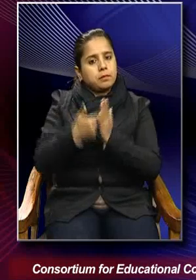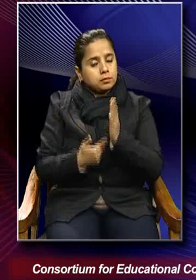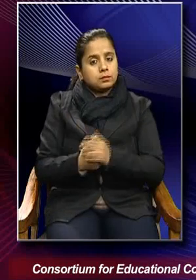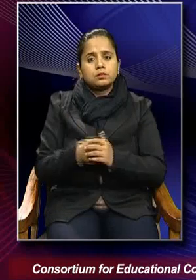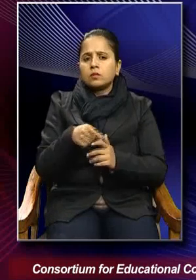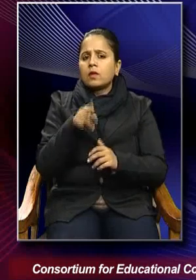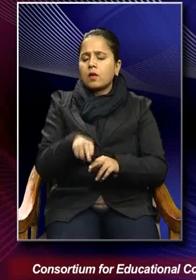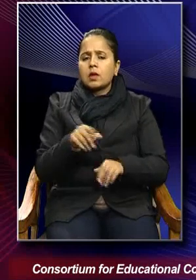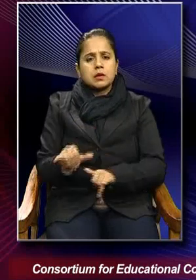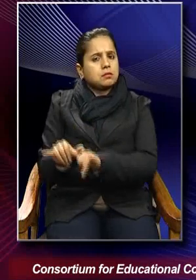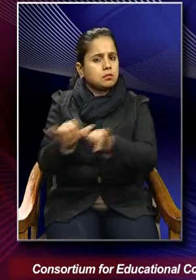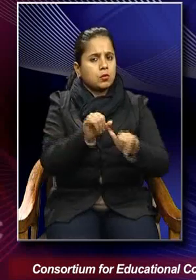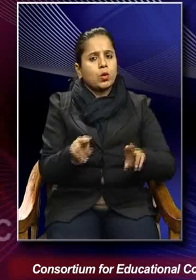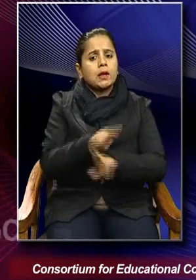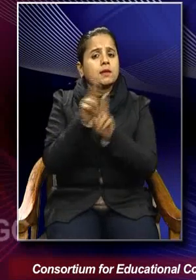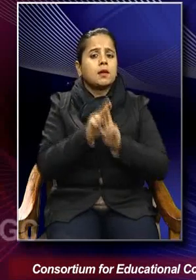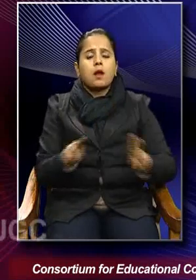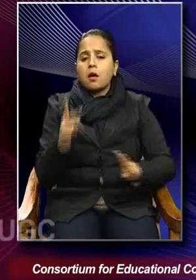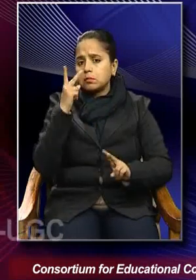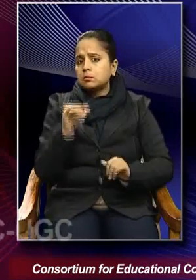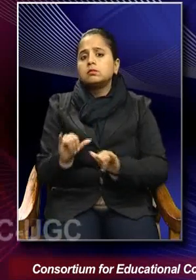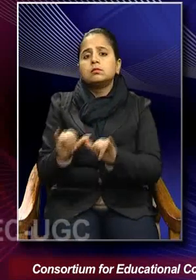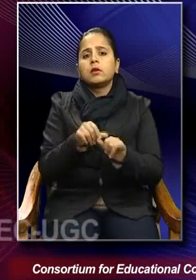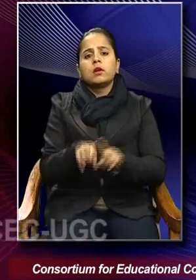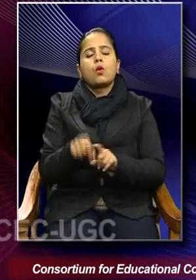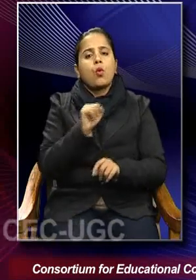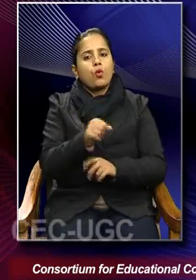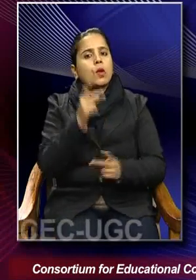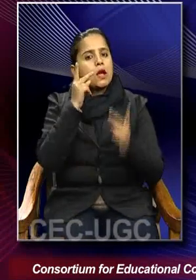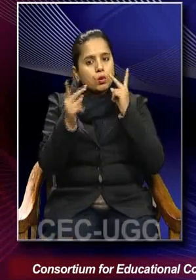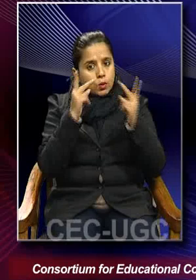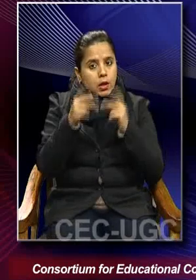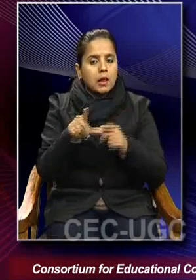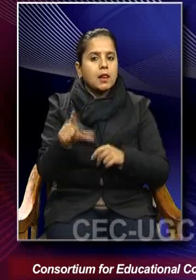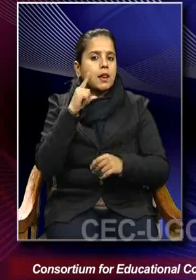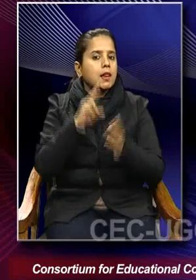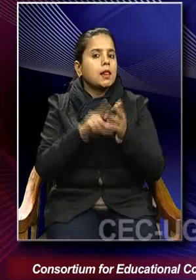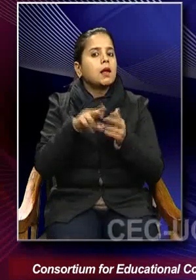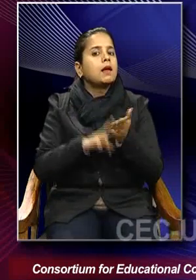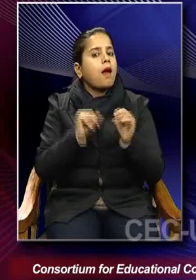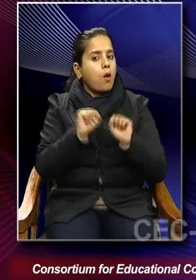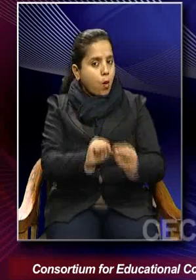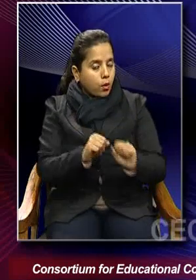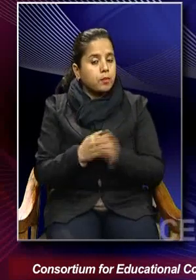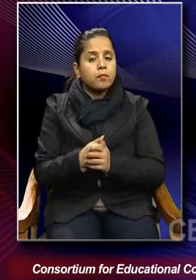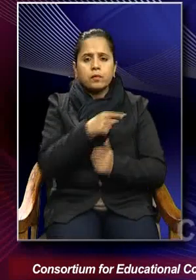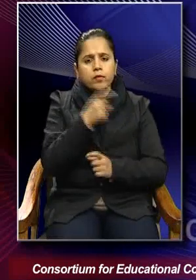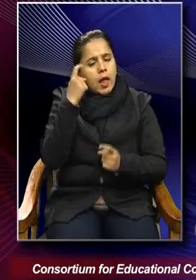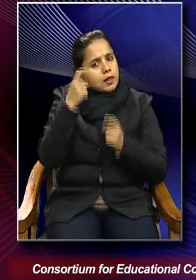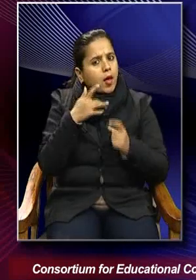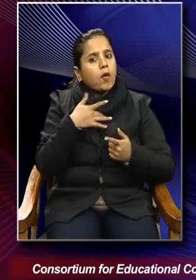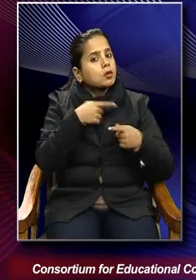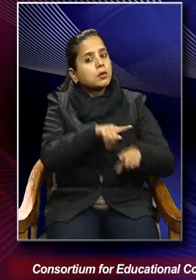degree of internationalism in the visualization by Lenin. And he thinks